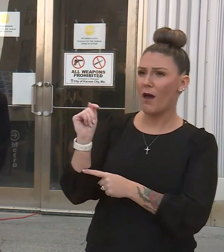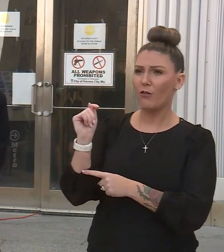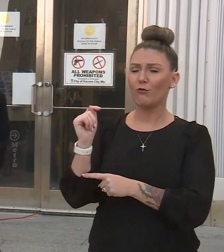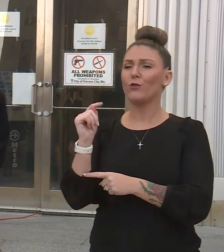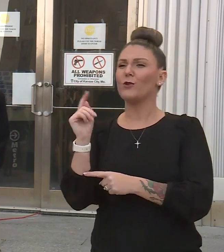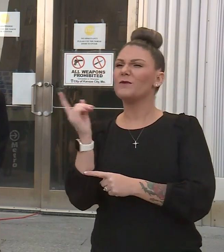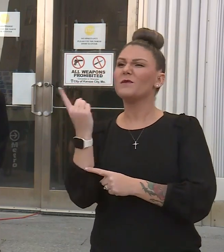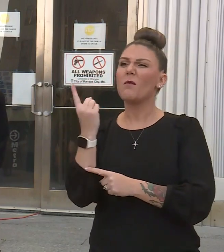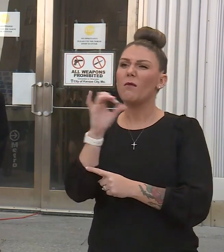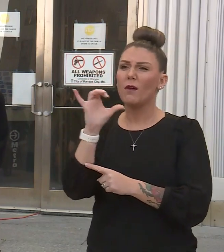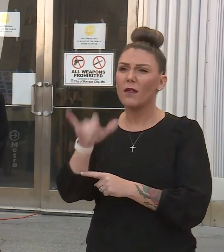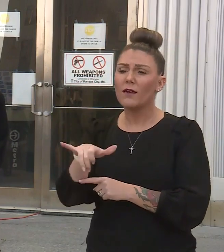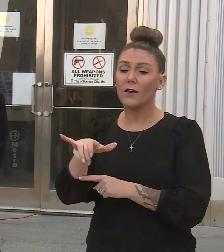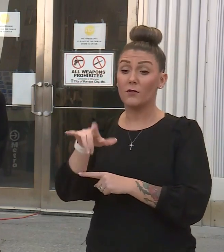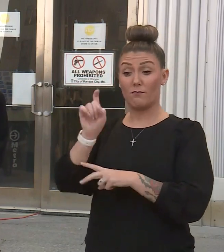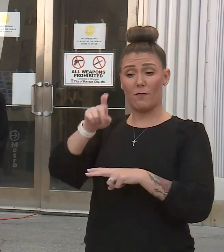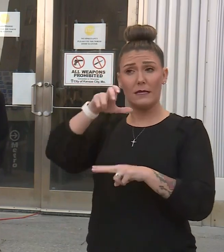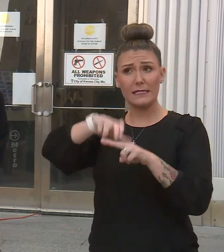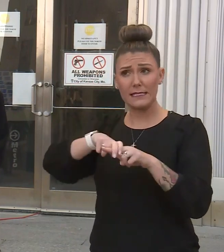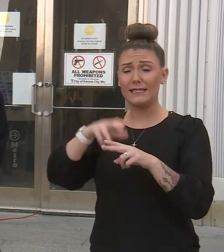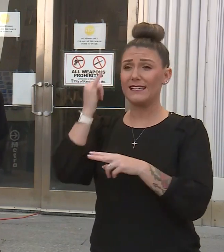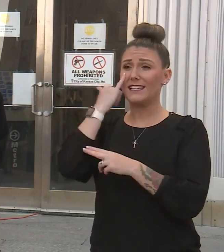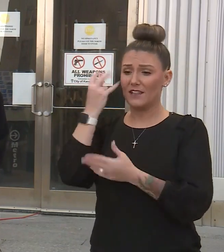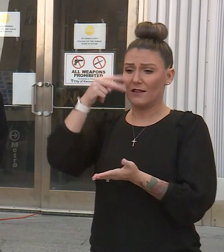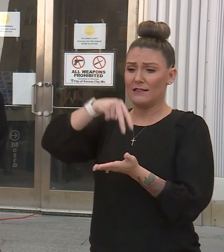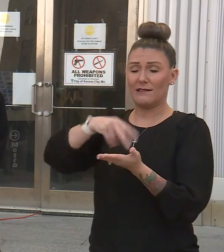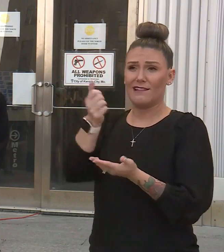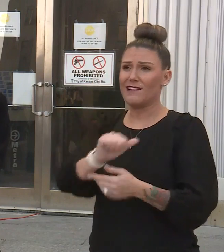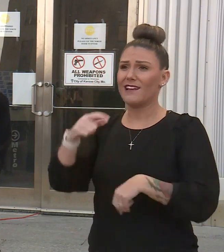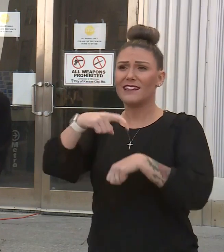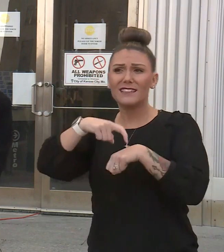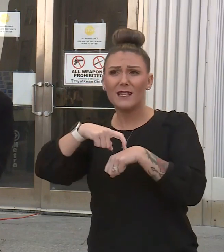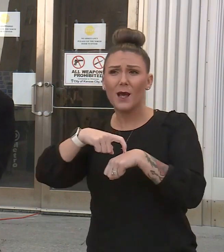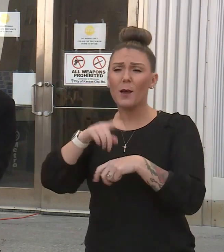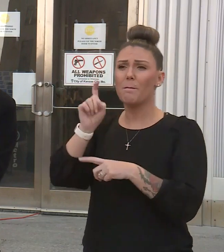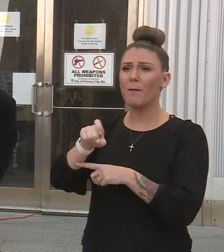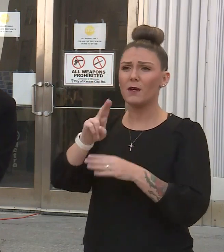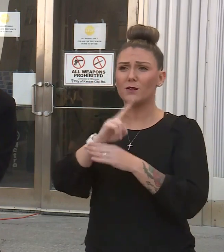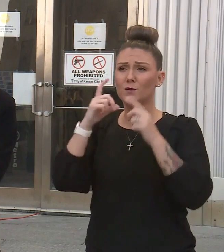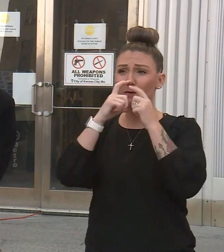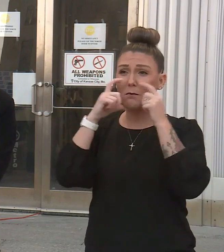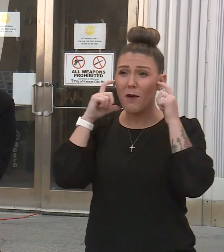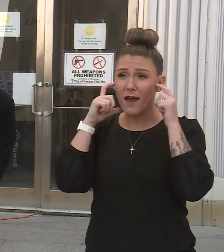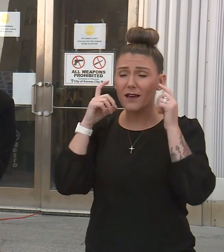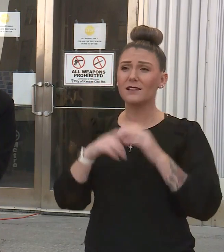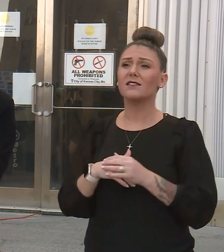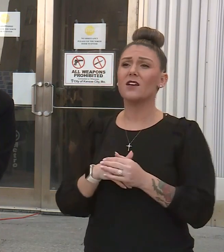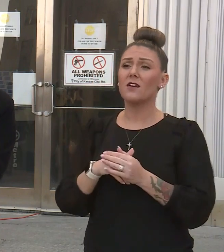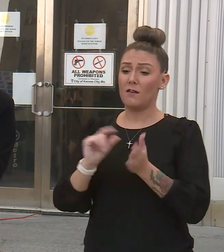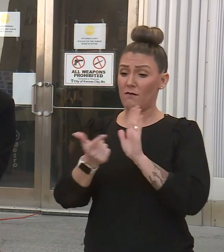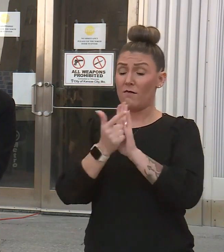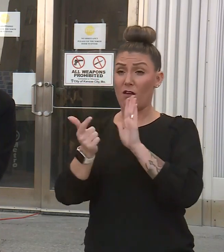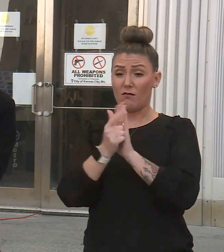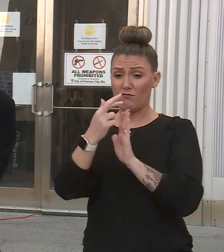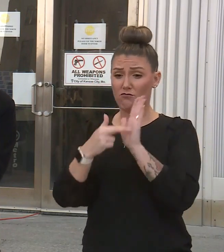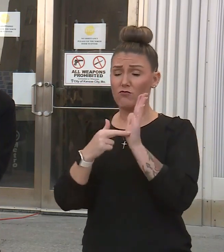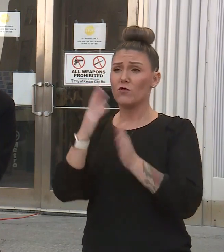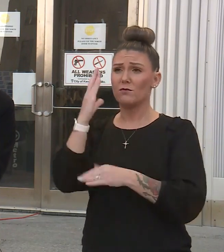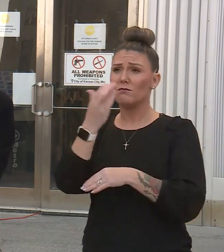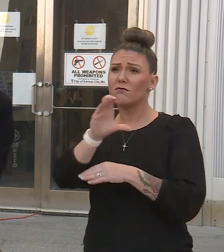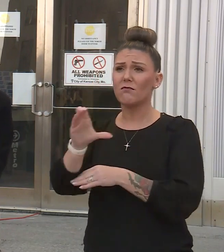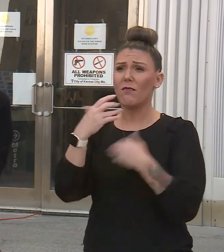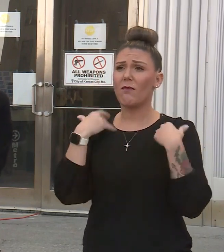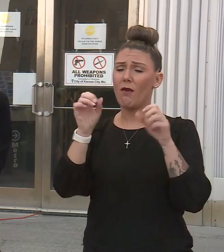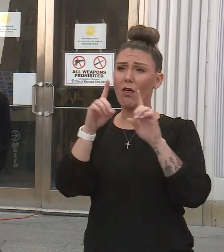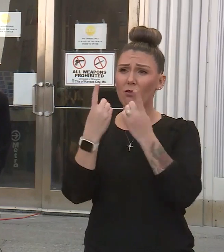of that sort. And you must be seated. If you are standing at any time, you must have a mask on. Violations of those rules will be enforced by our